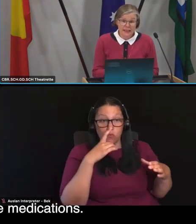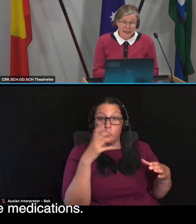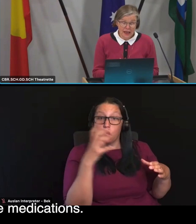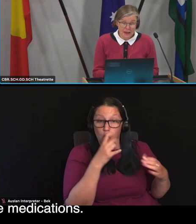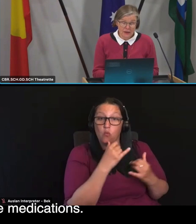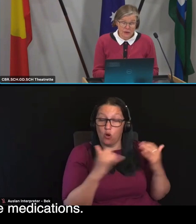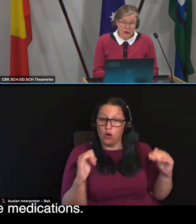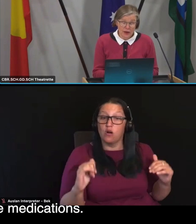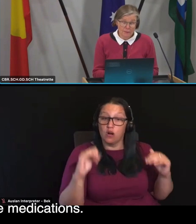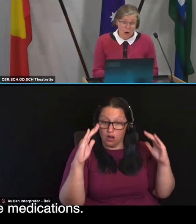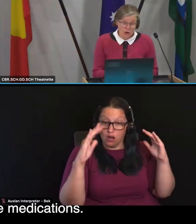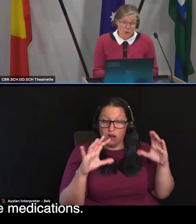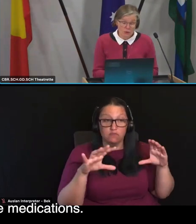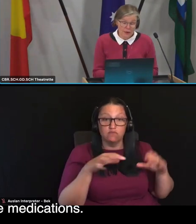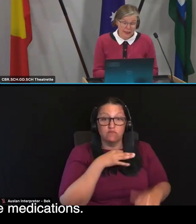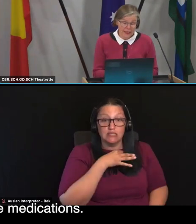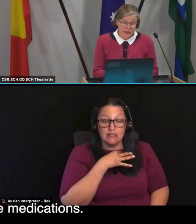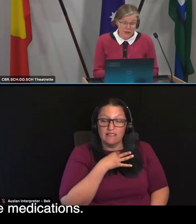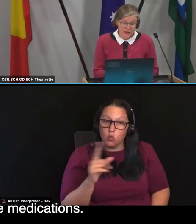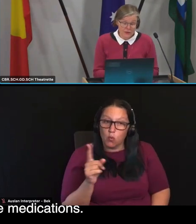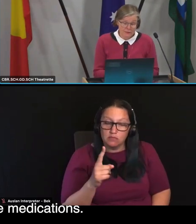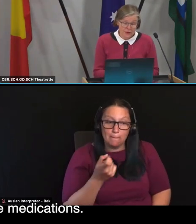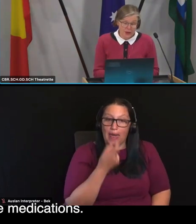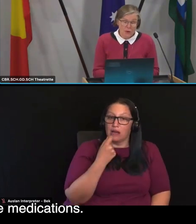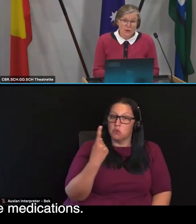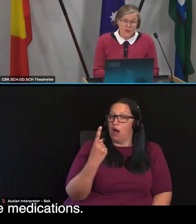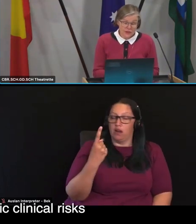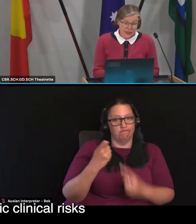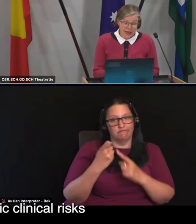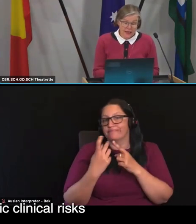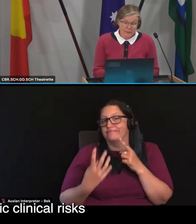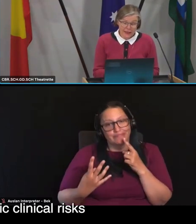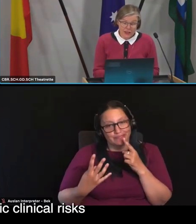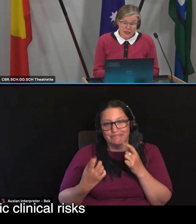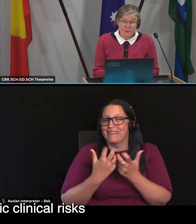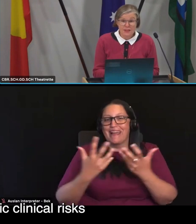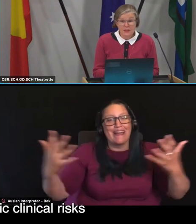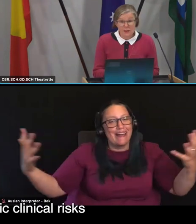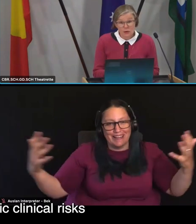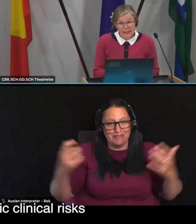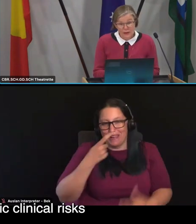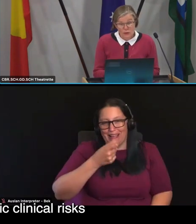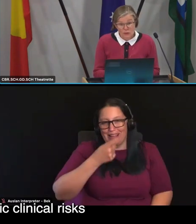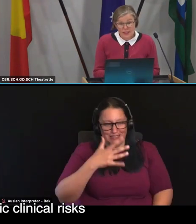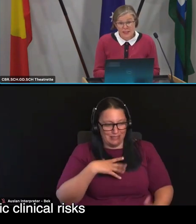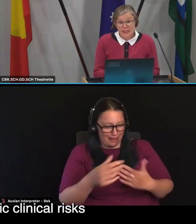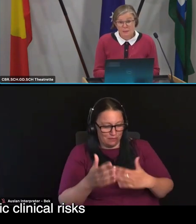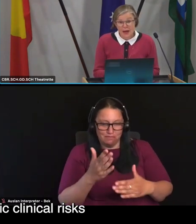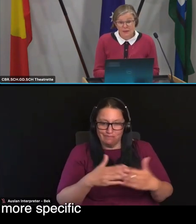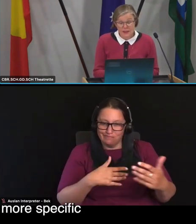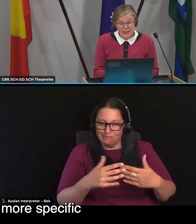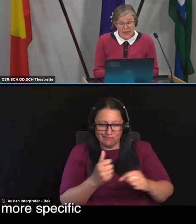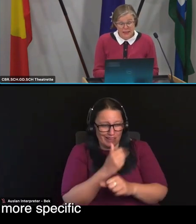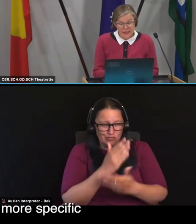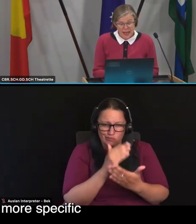to be taking multiple medications medications. Reducing and managing specific clinical risks